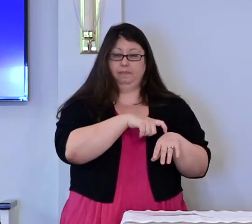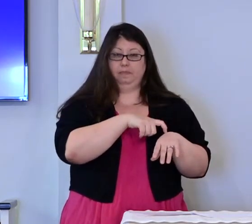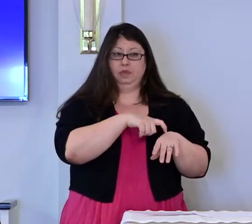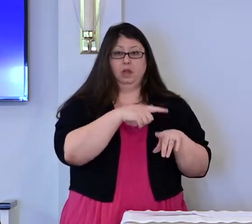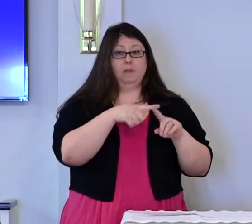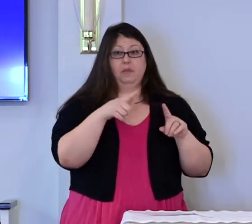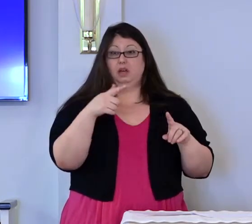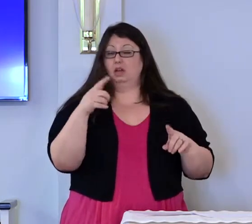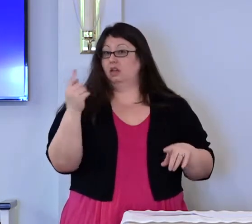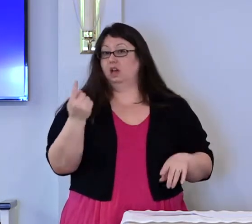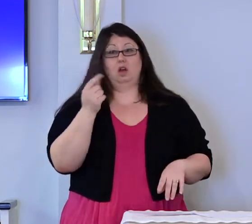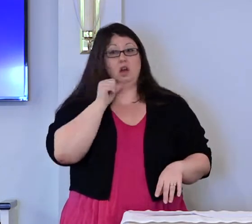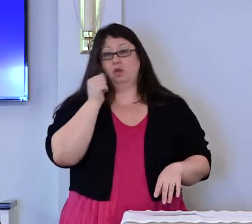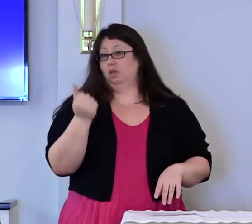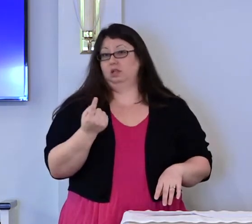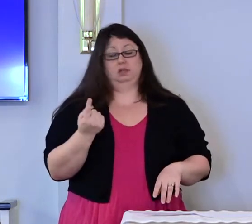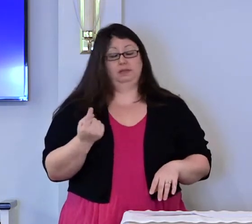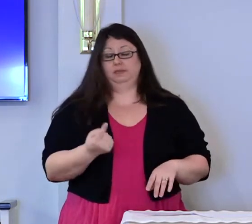but I haven't always been.